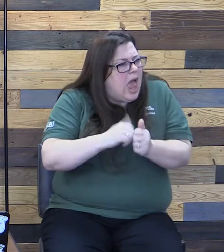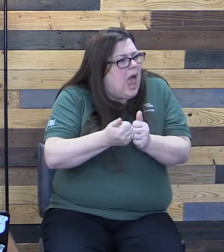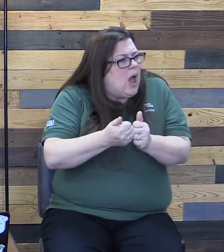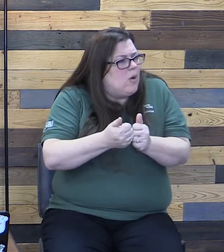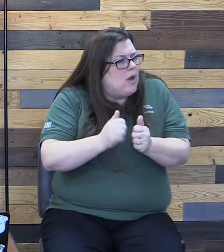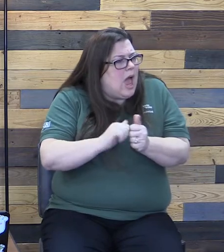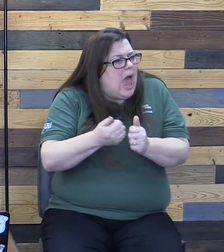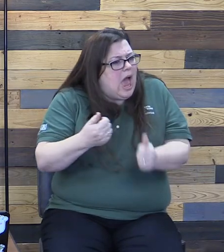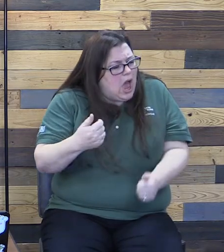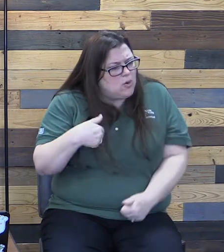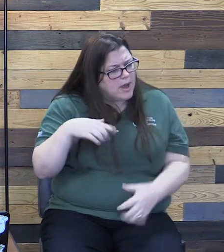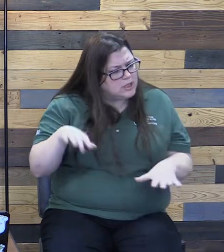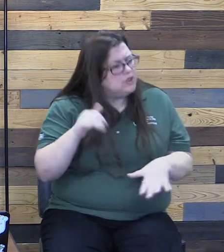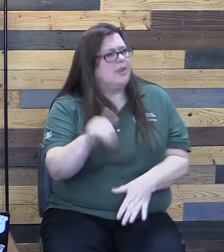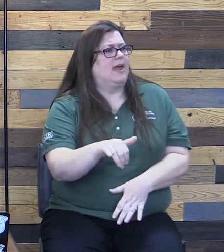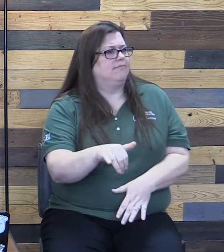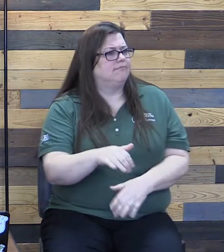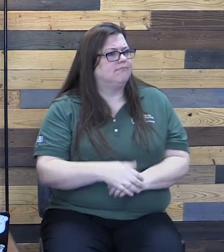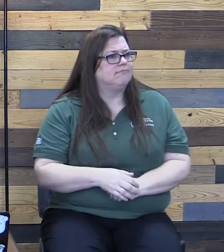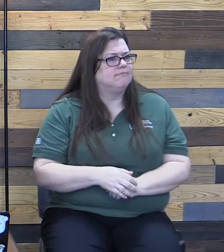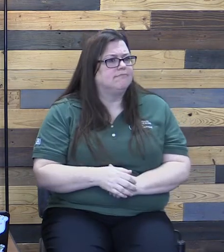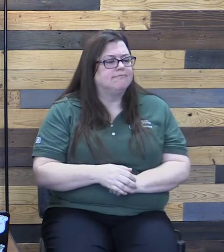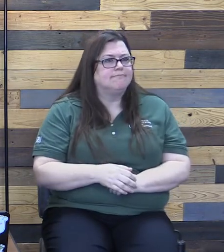I go about this? So,